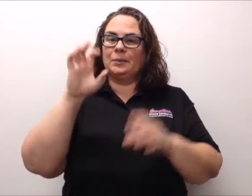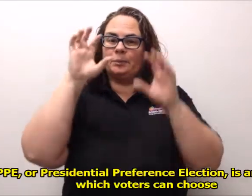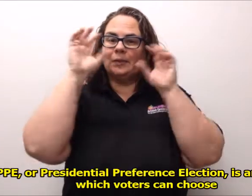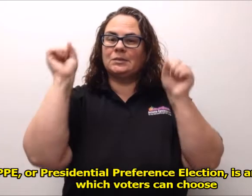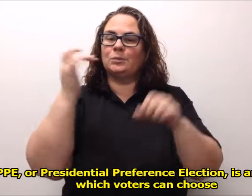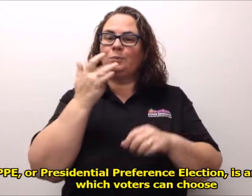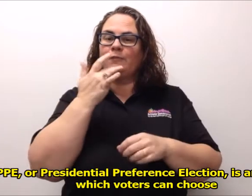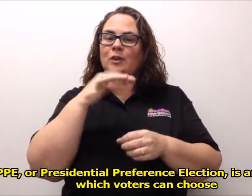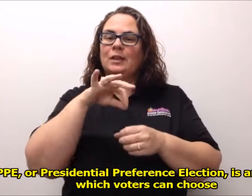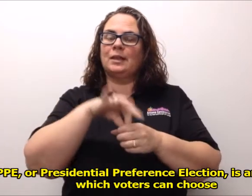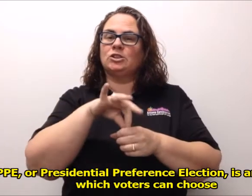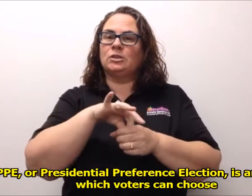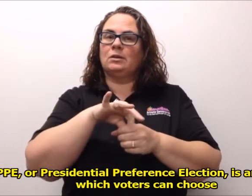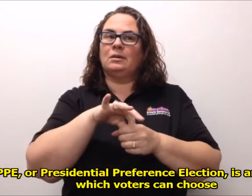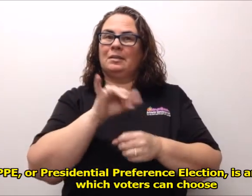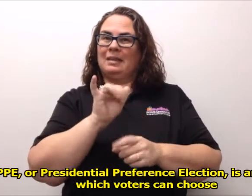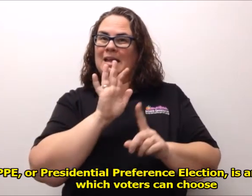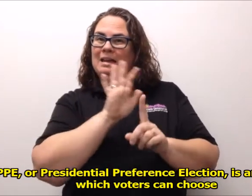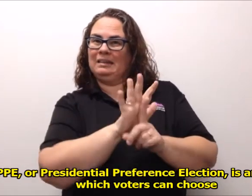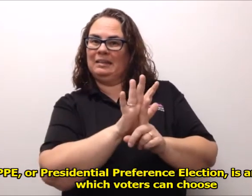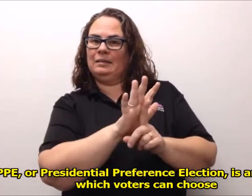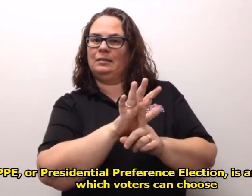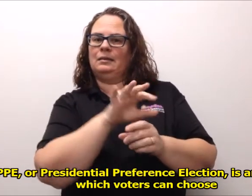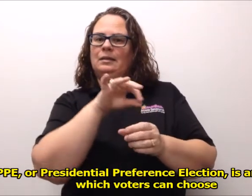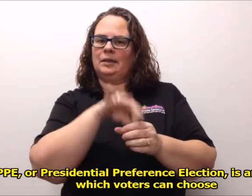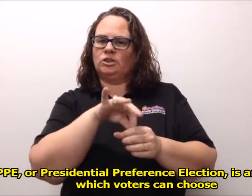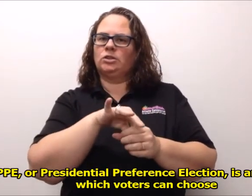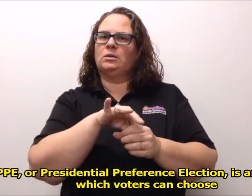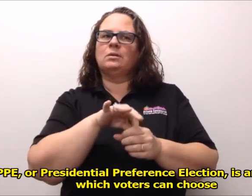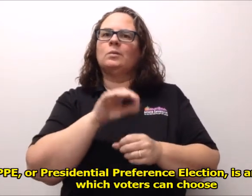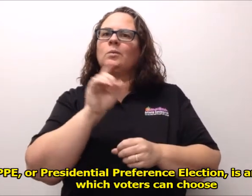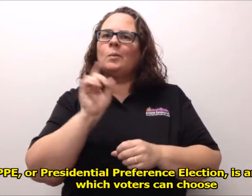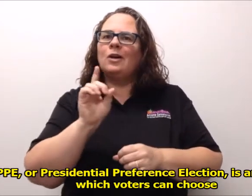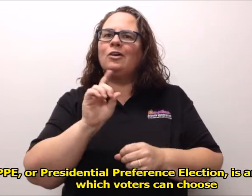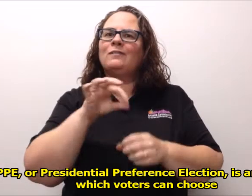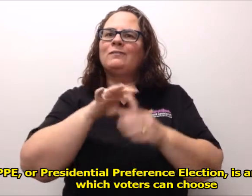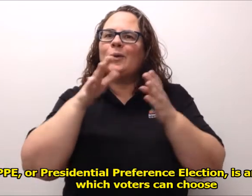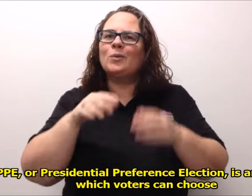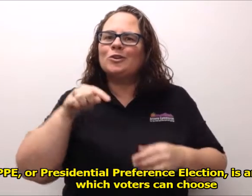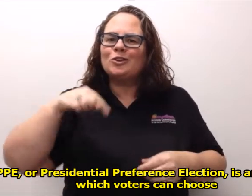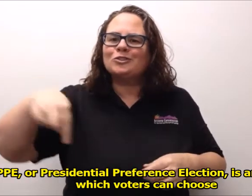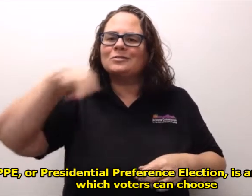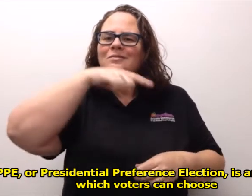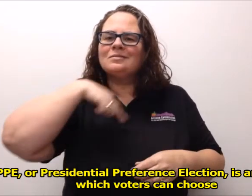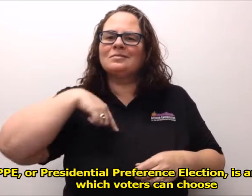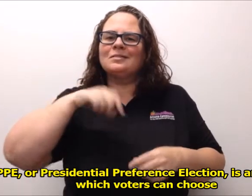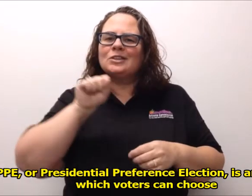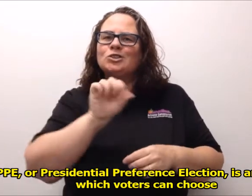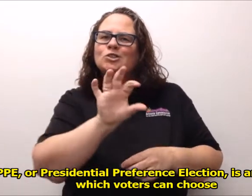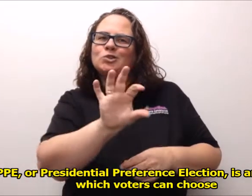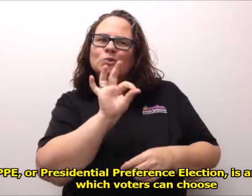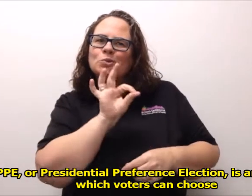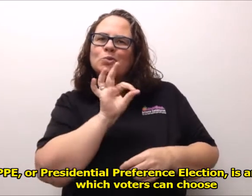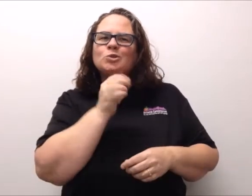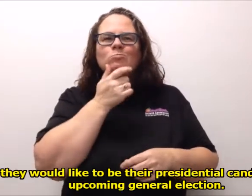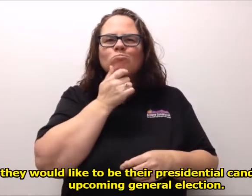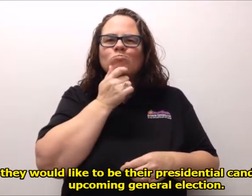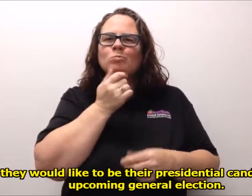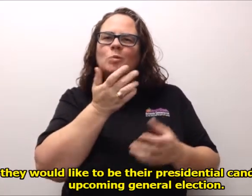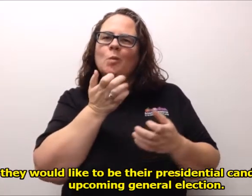The PPE, or Presidential Preference Election, is an election in which voters can choose who they would